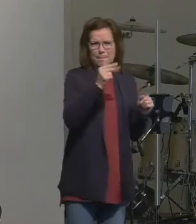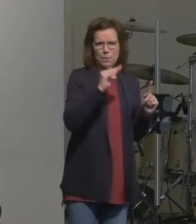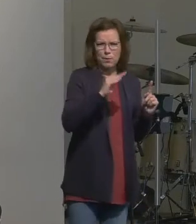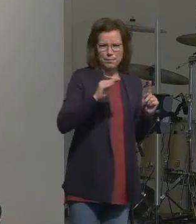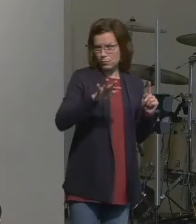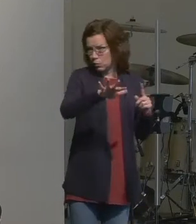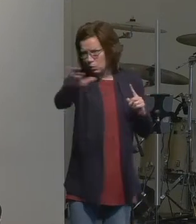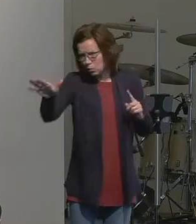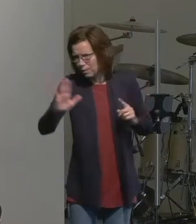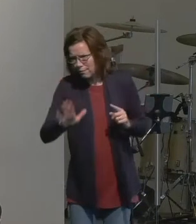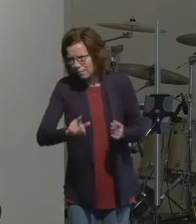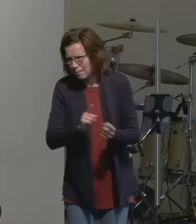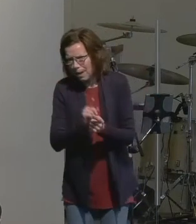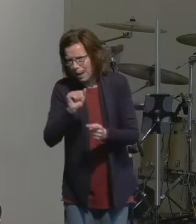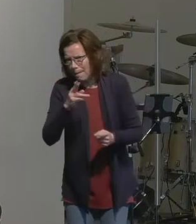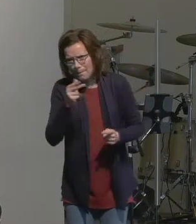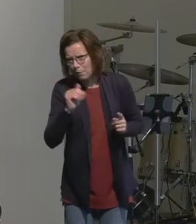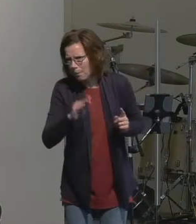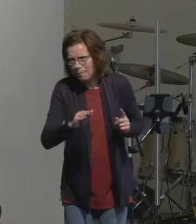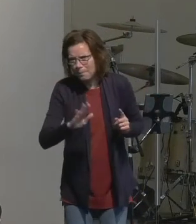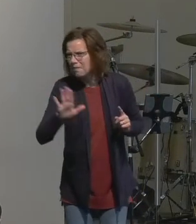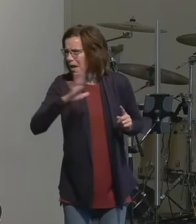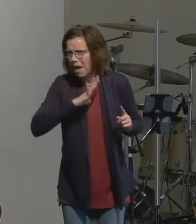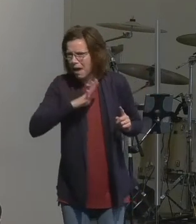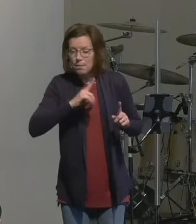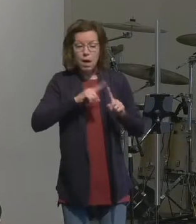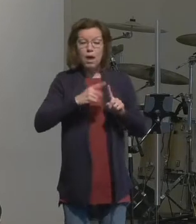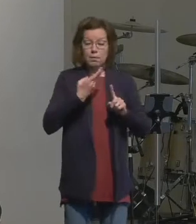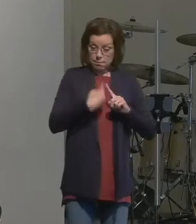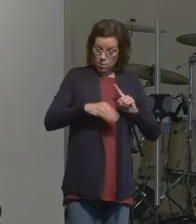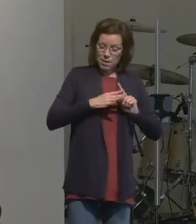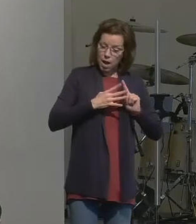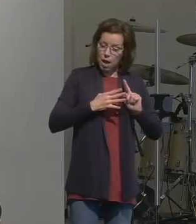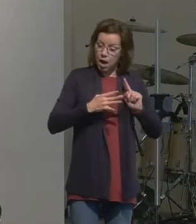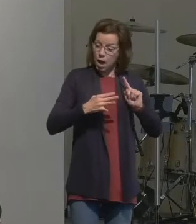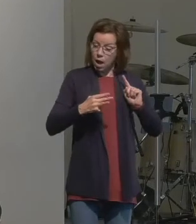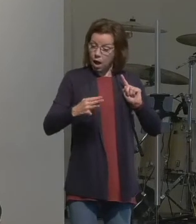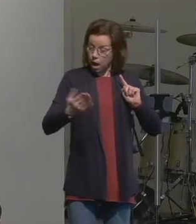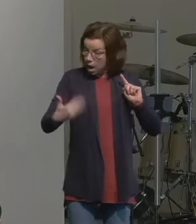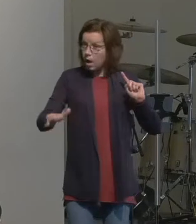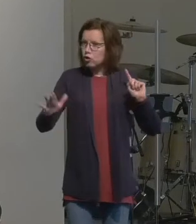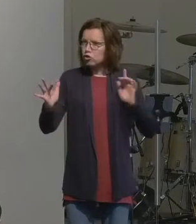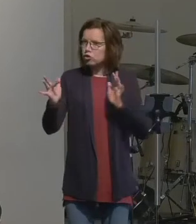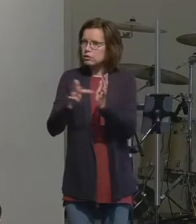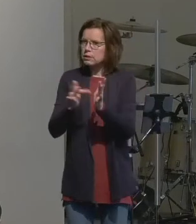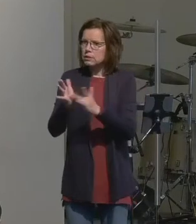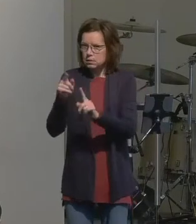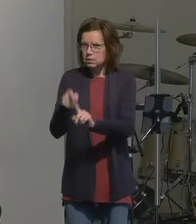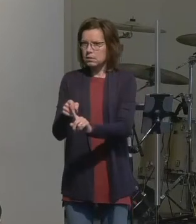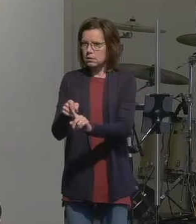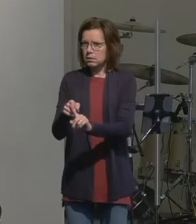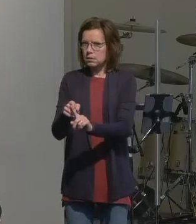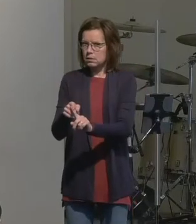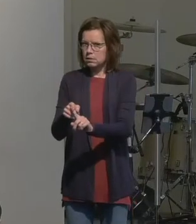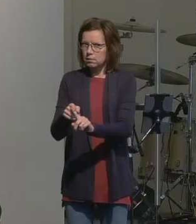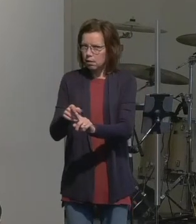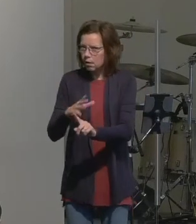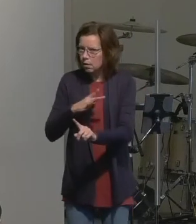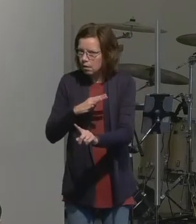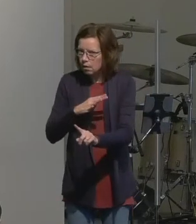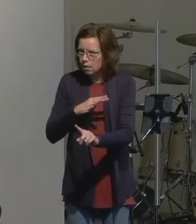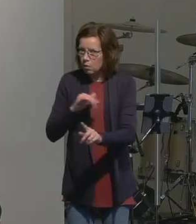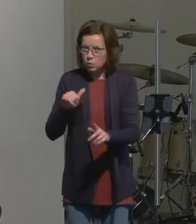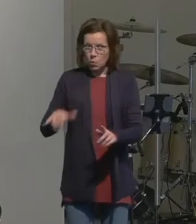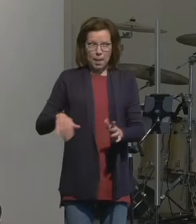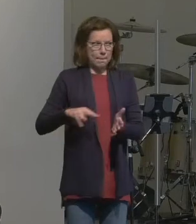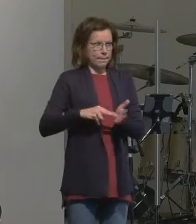but Jesus came through that line and guess what that means there is a means